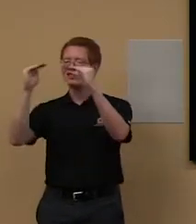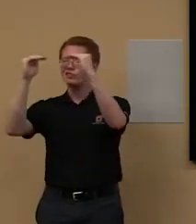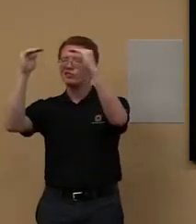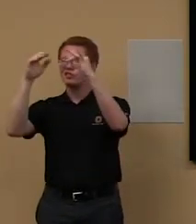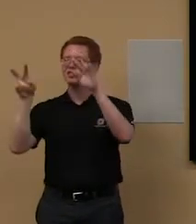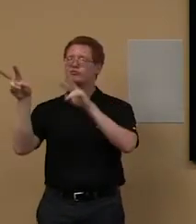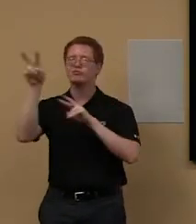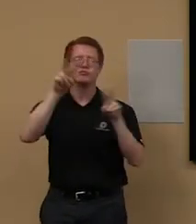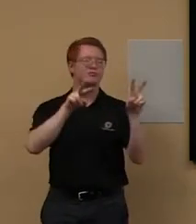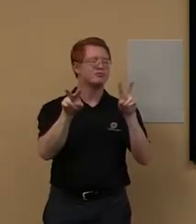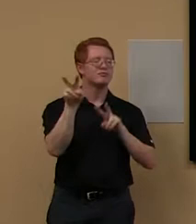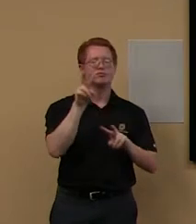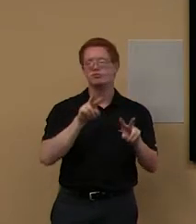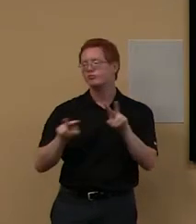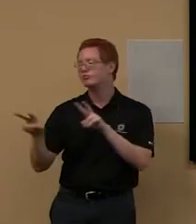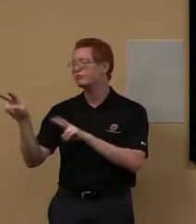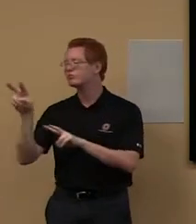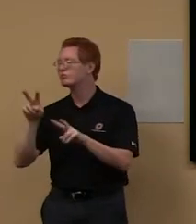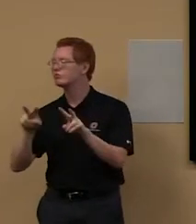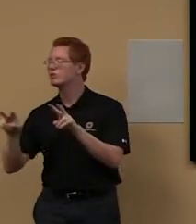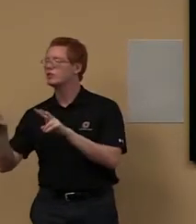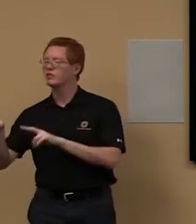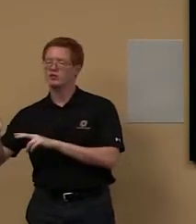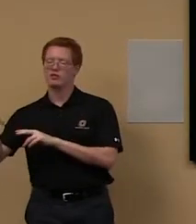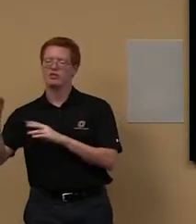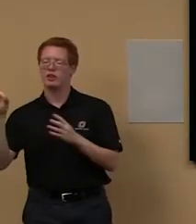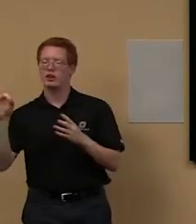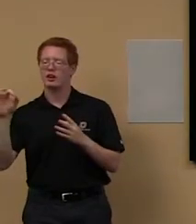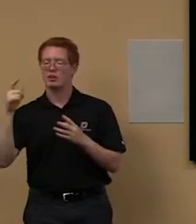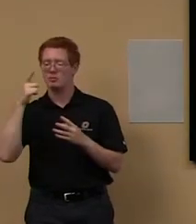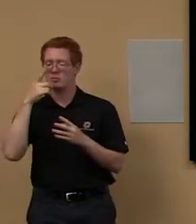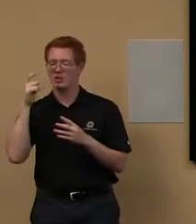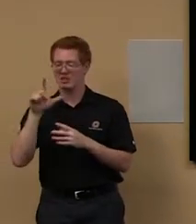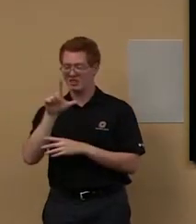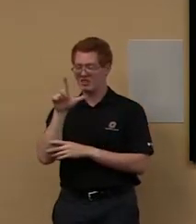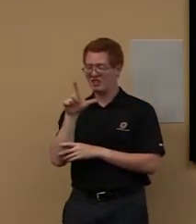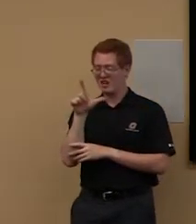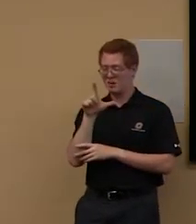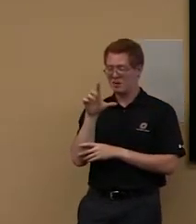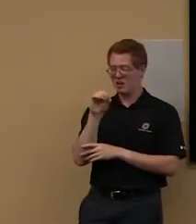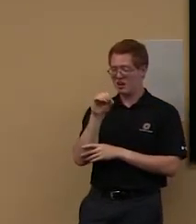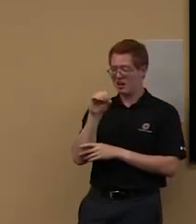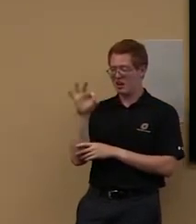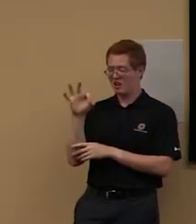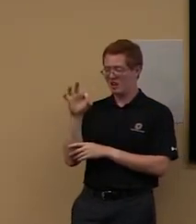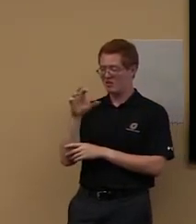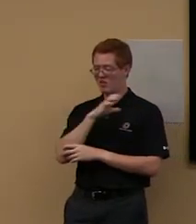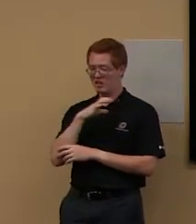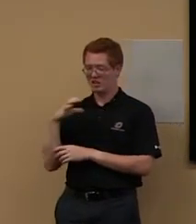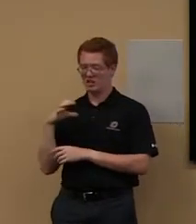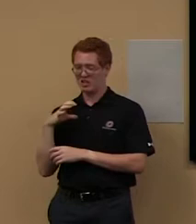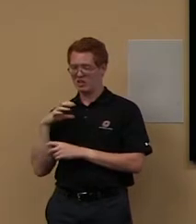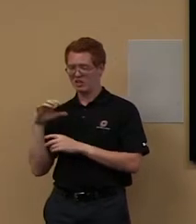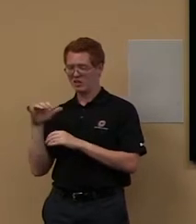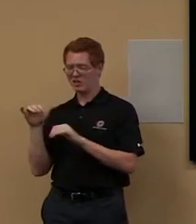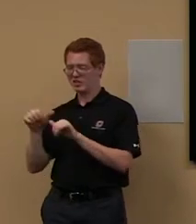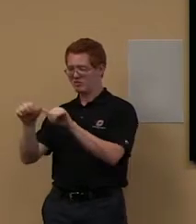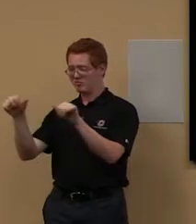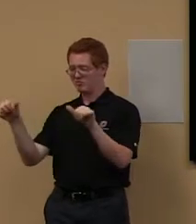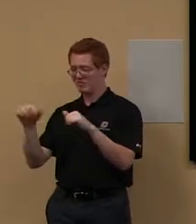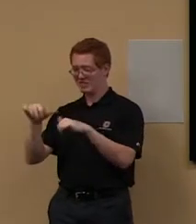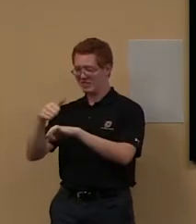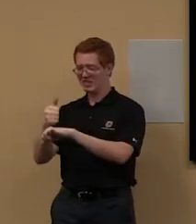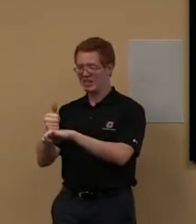all the topics, um, are shelved in generally the same, the same place. So, um, for me, all of